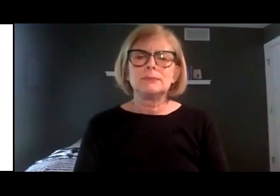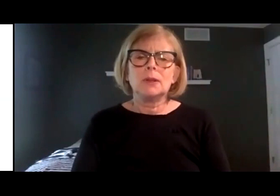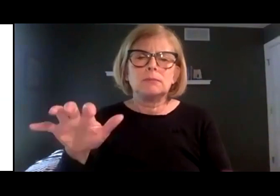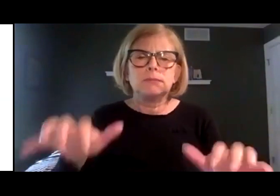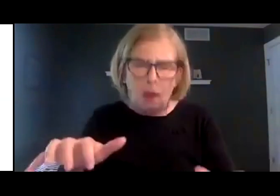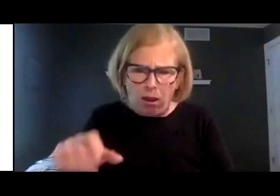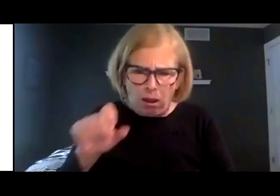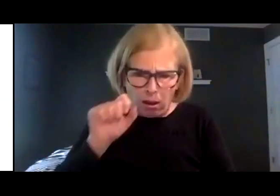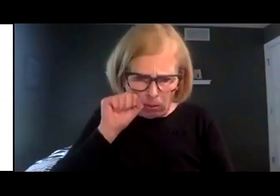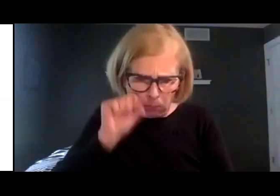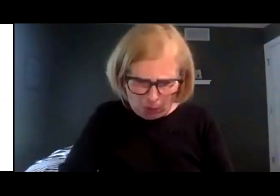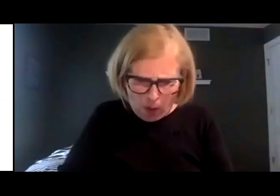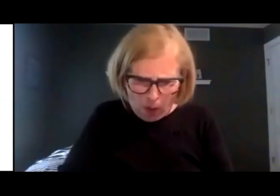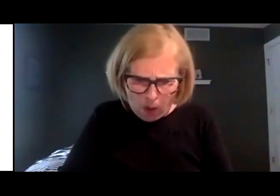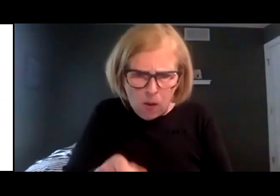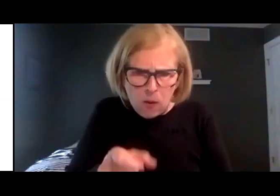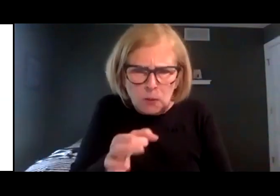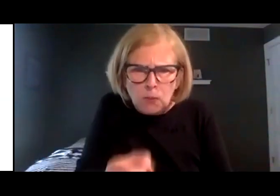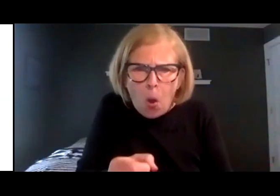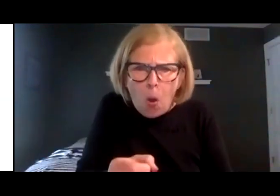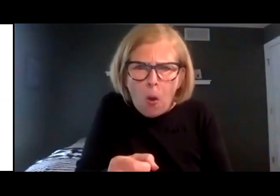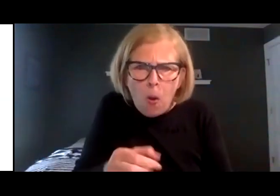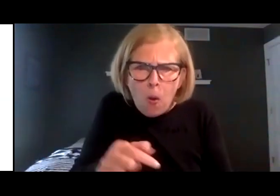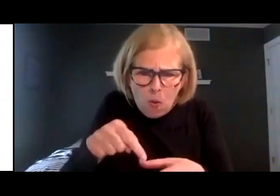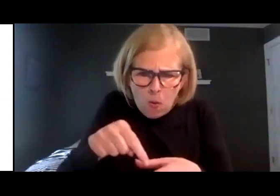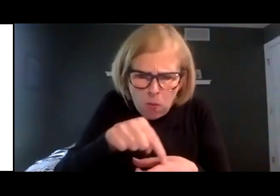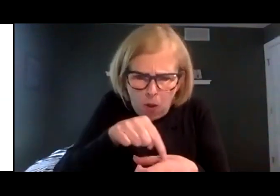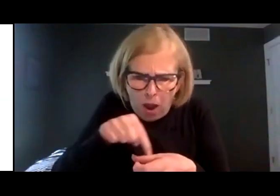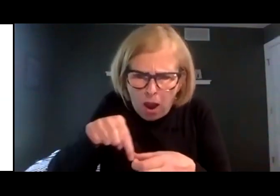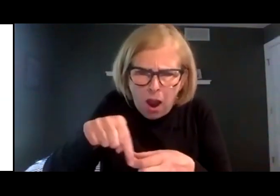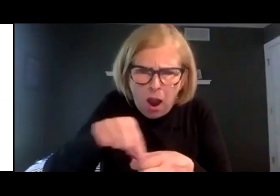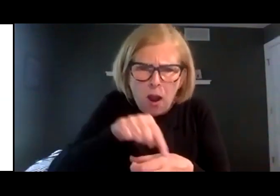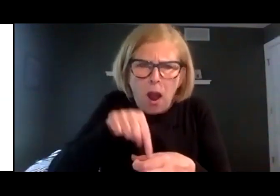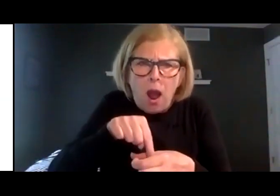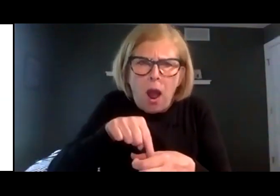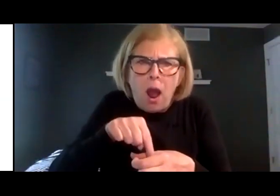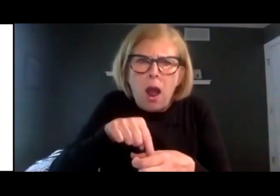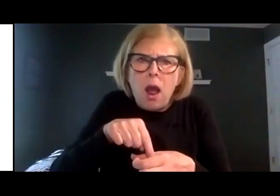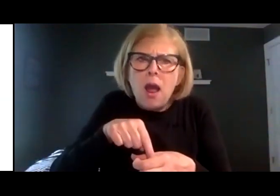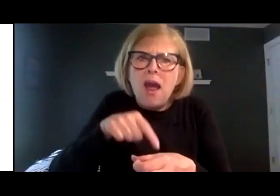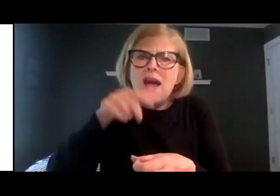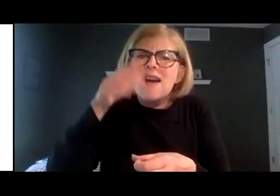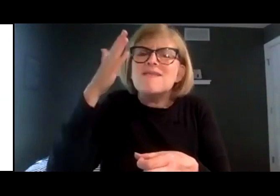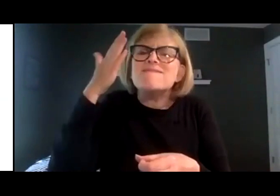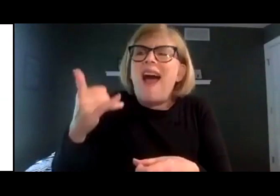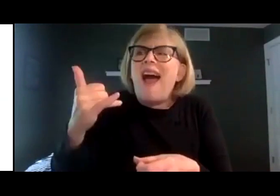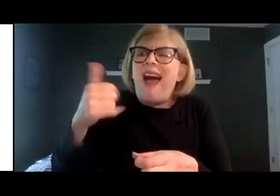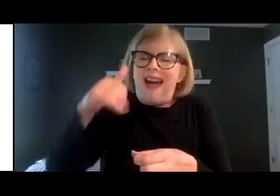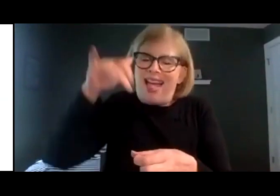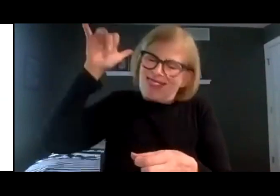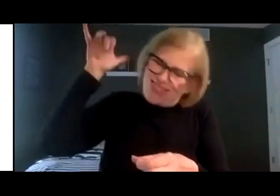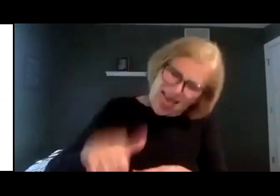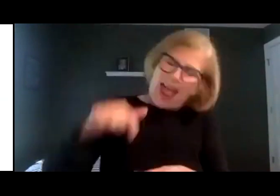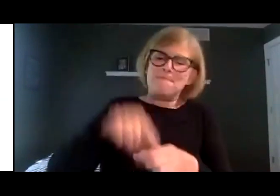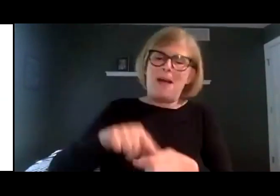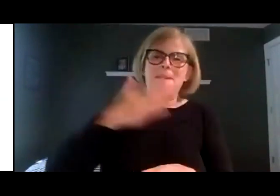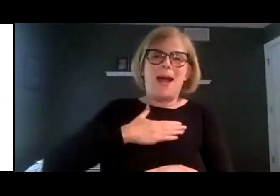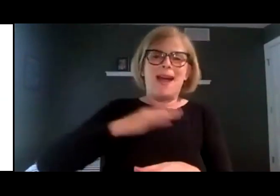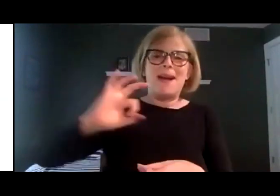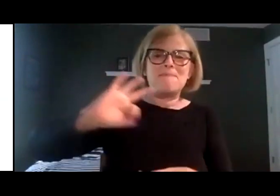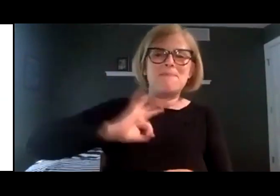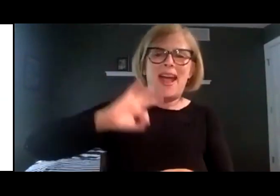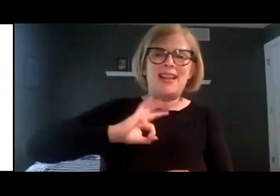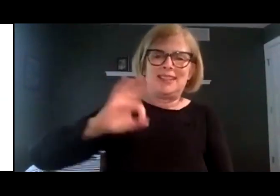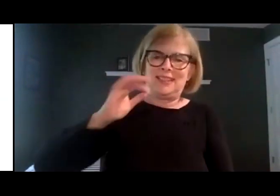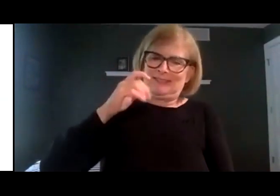All at once, he saw something small and round. Why? There's my button, he cried.